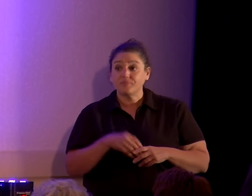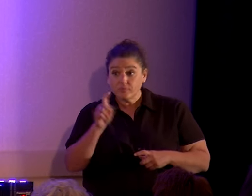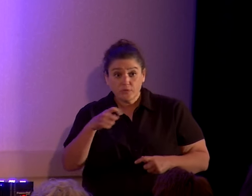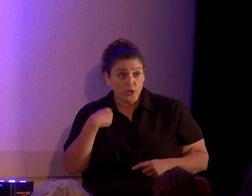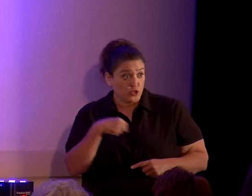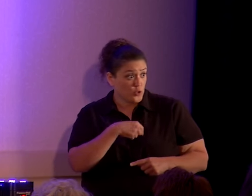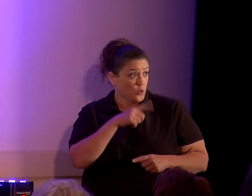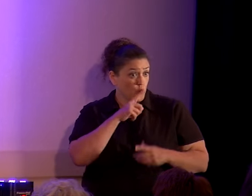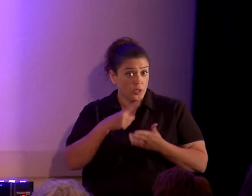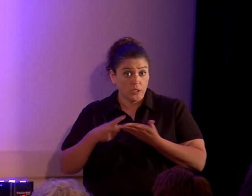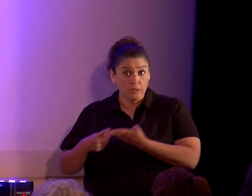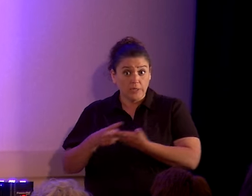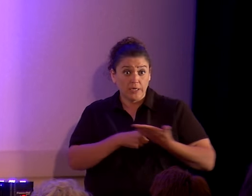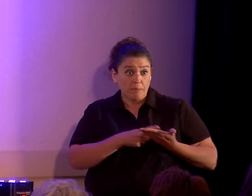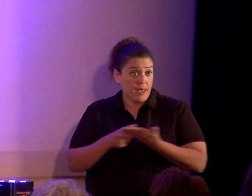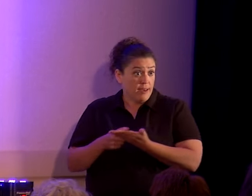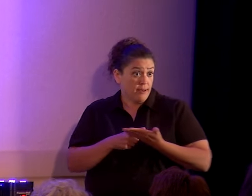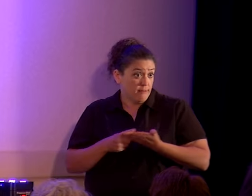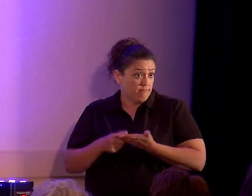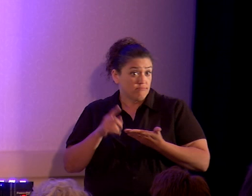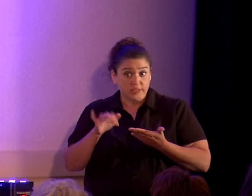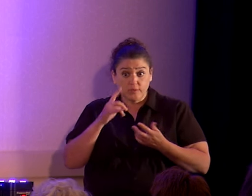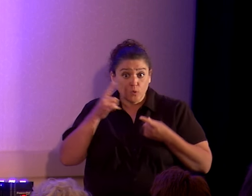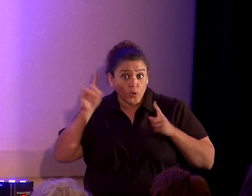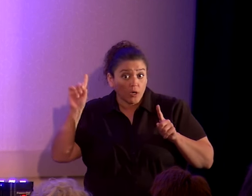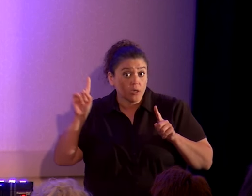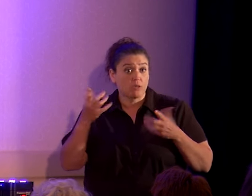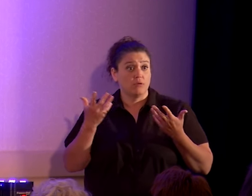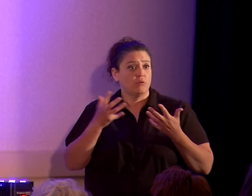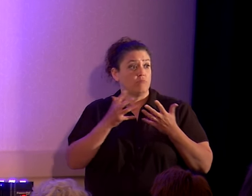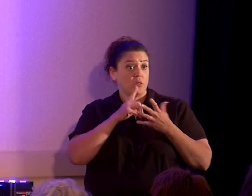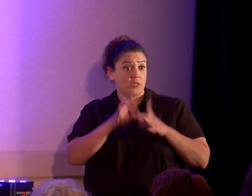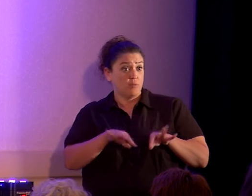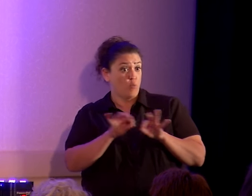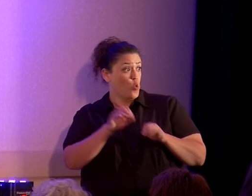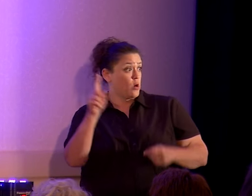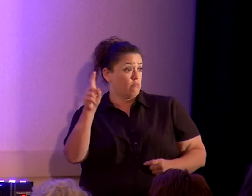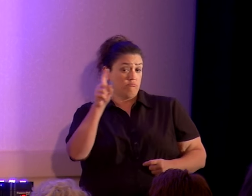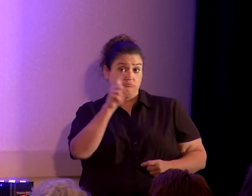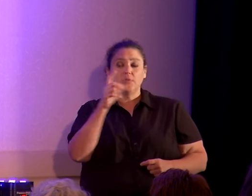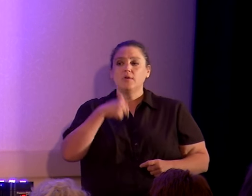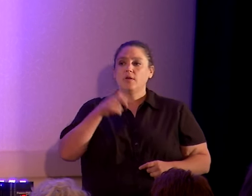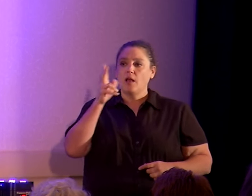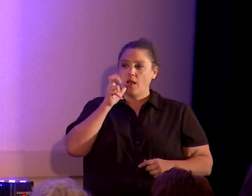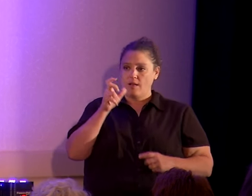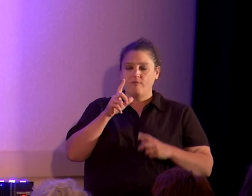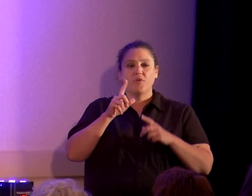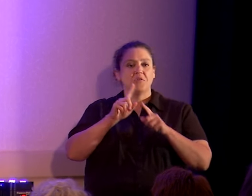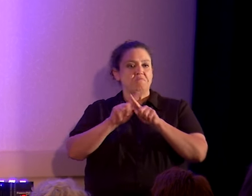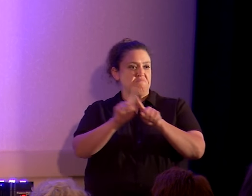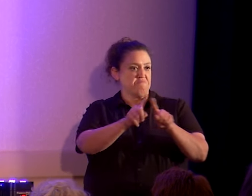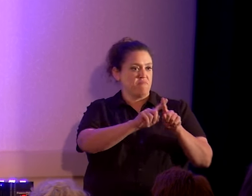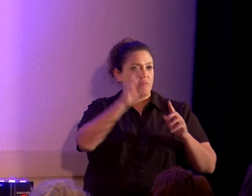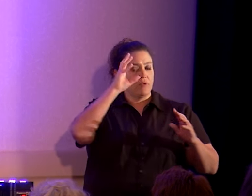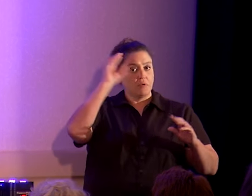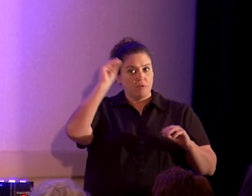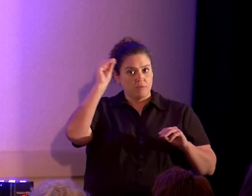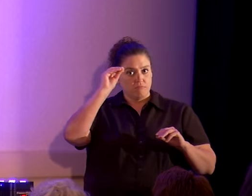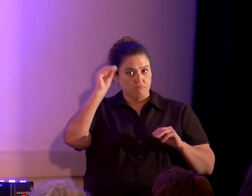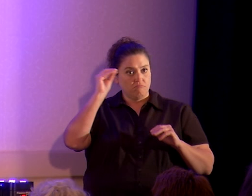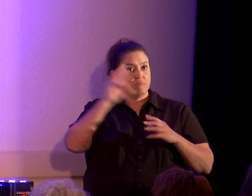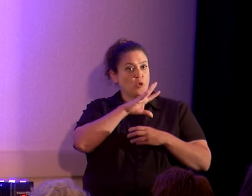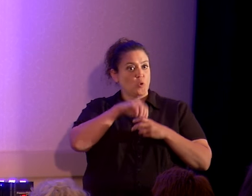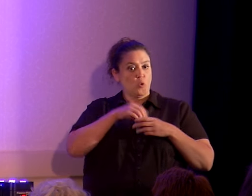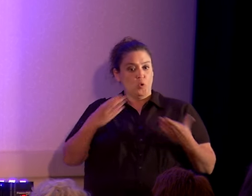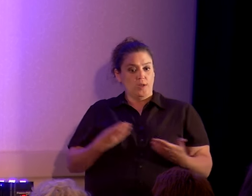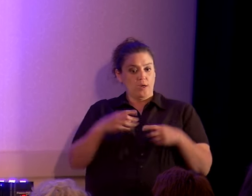be debating? Does it work? And how important is it? And I've heard some opinions expressed, including from this podium this